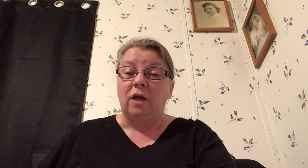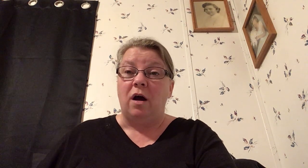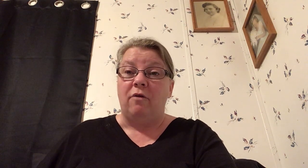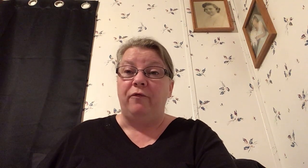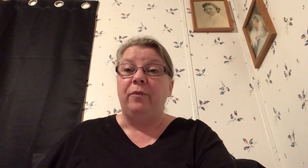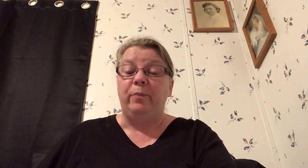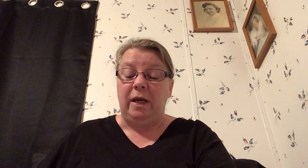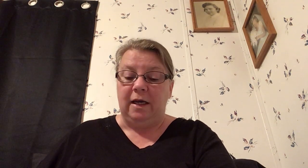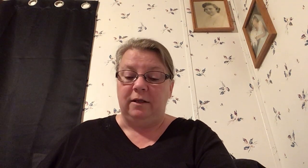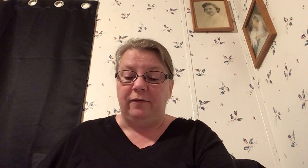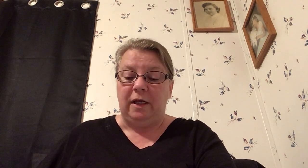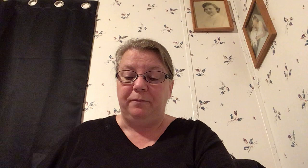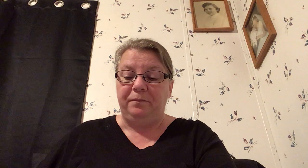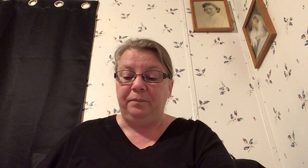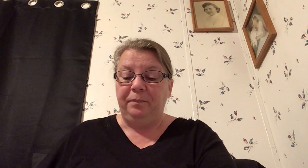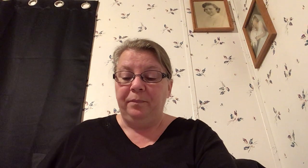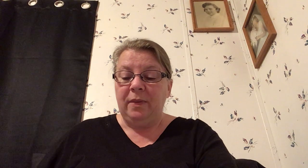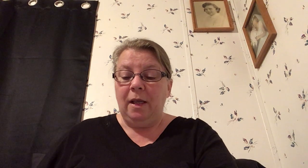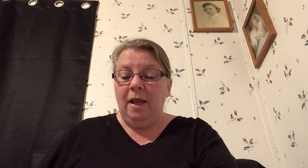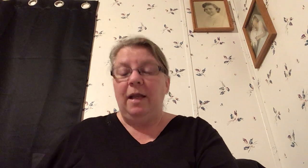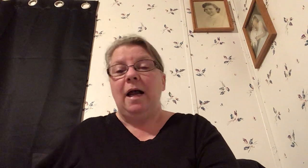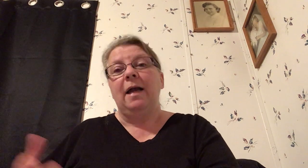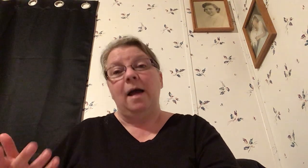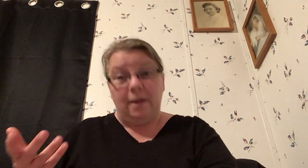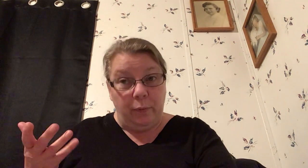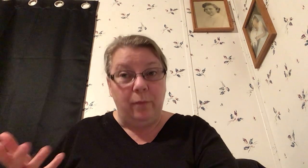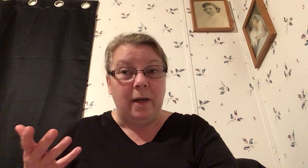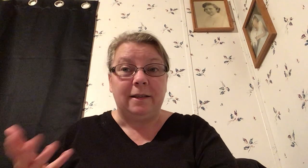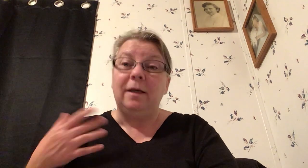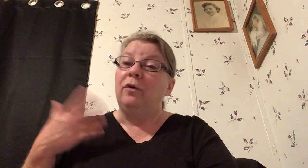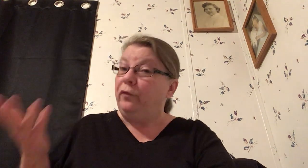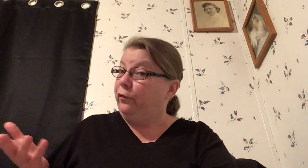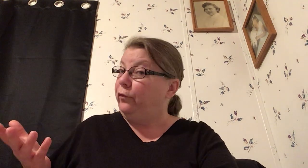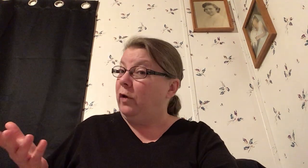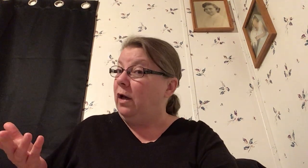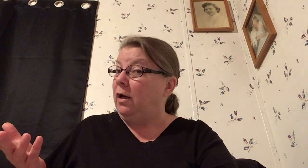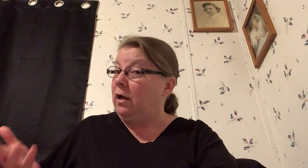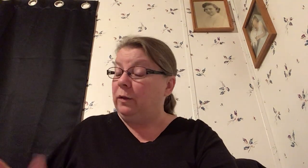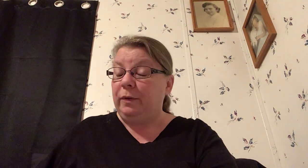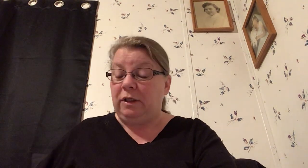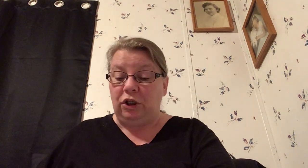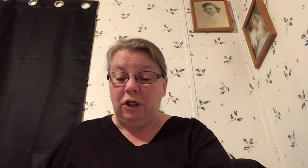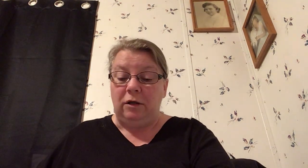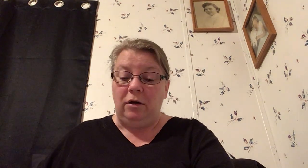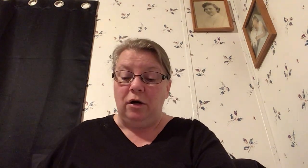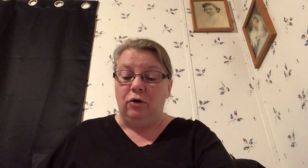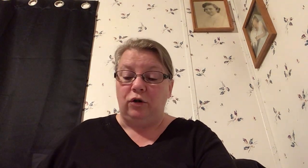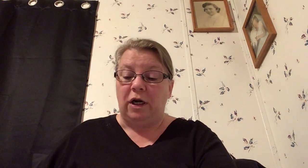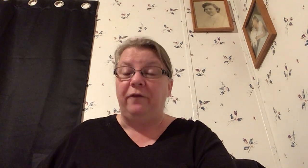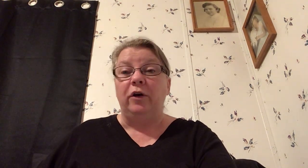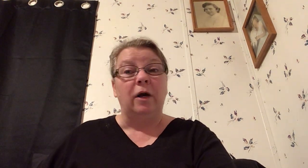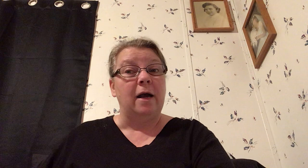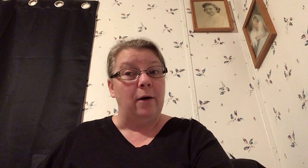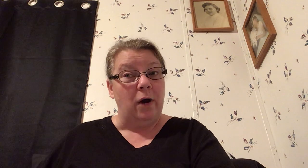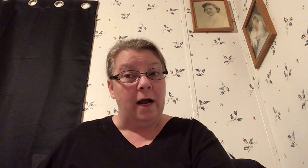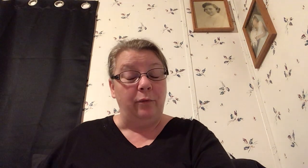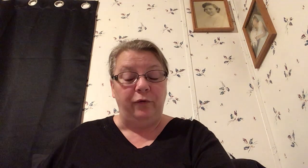off because of it now i kind of put myself in his position you know trying to figure out how i would